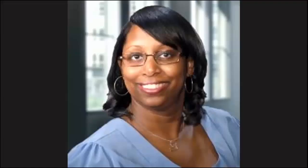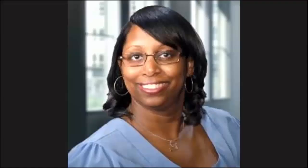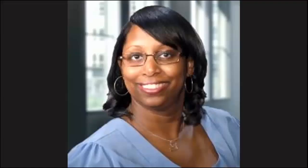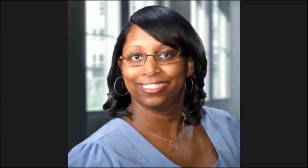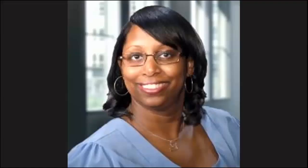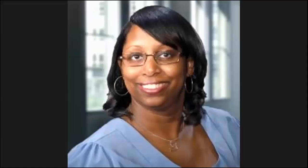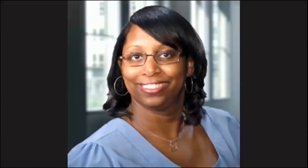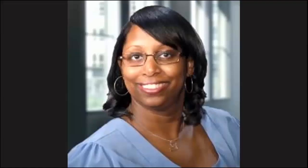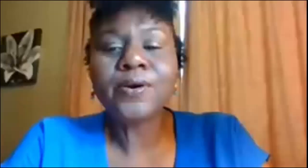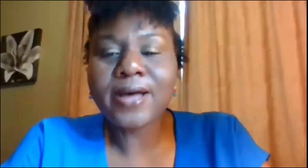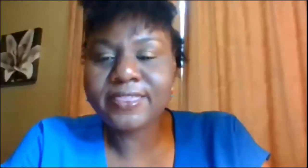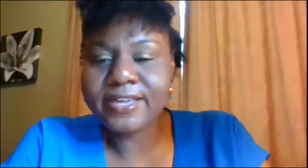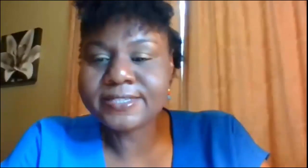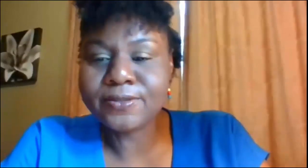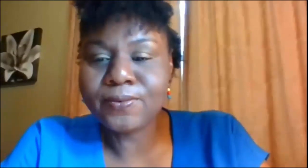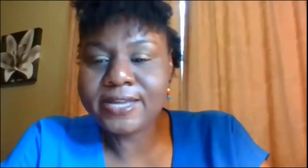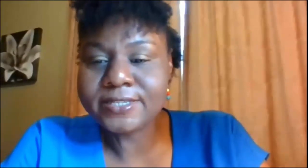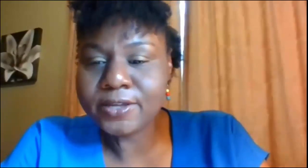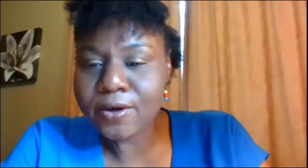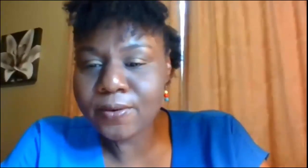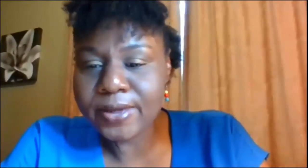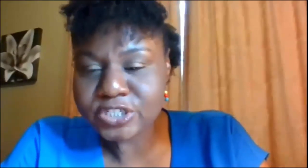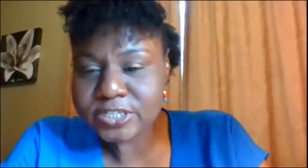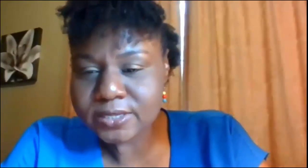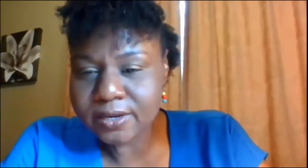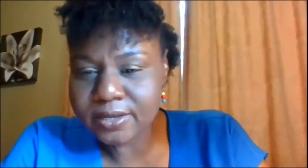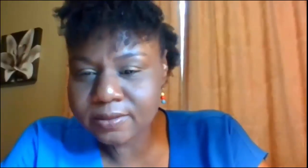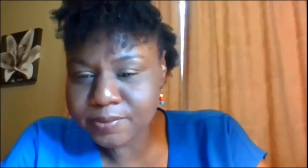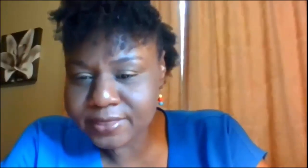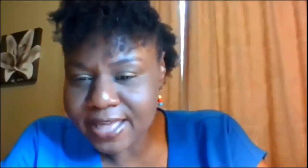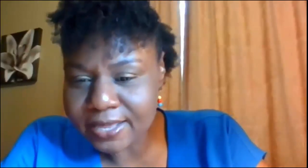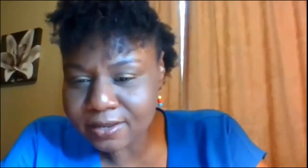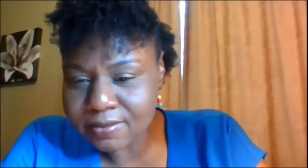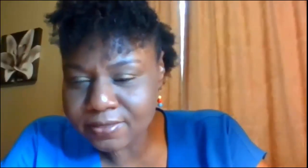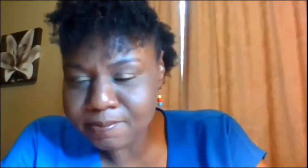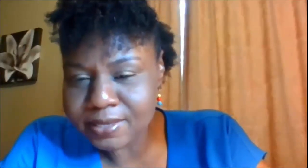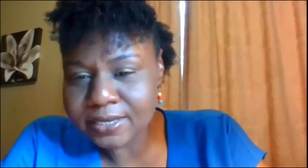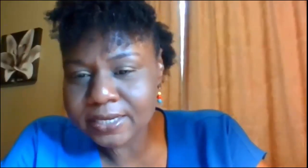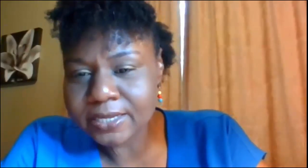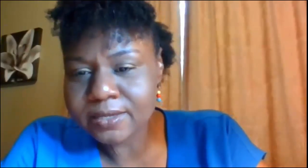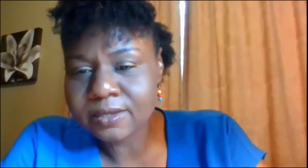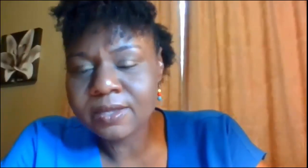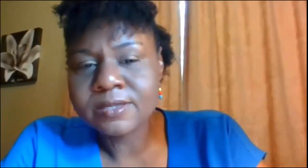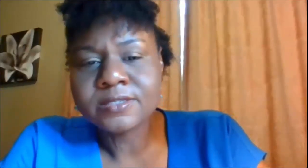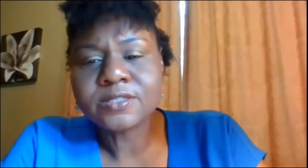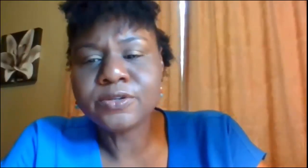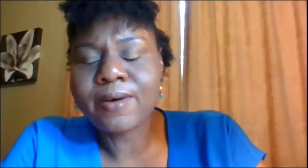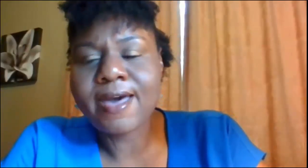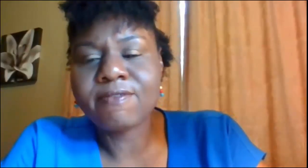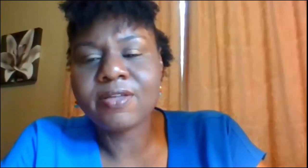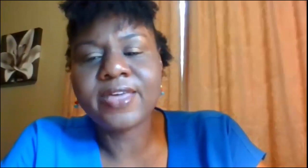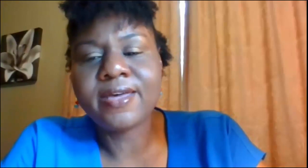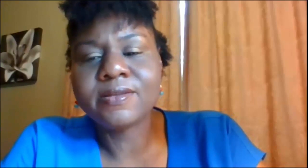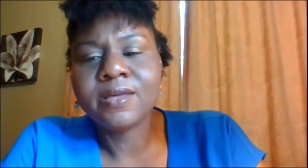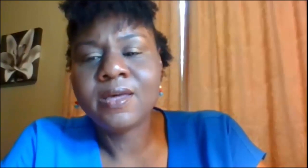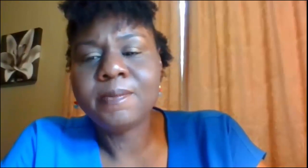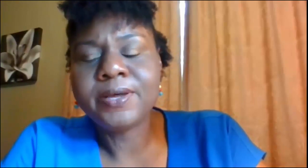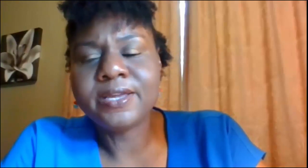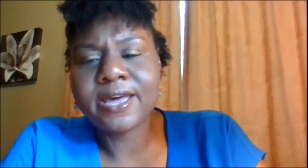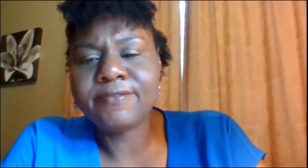for that asl pro i think is the way to go and she's gonna put that in the bitly link so you'll have all that but yeah